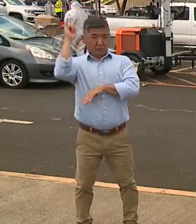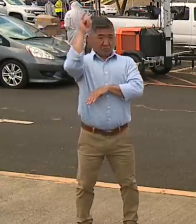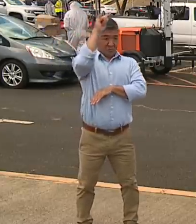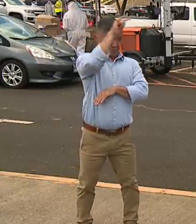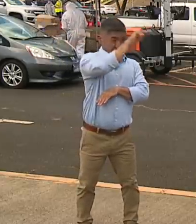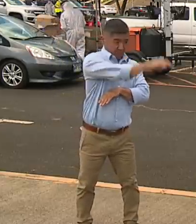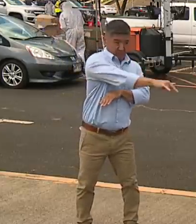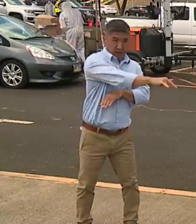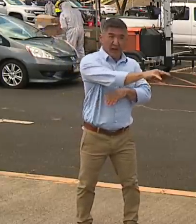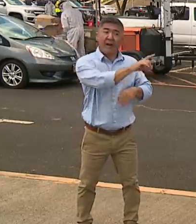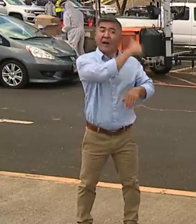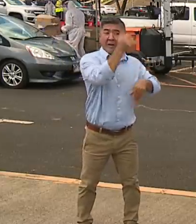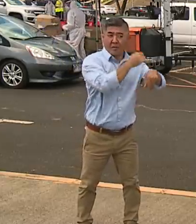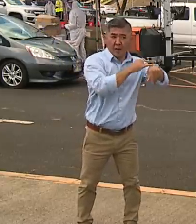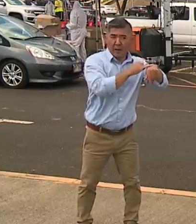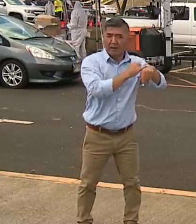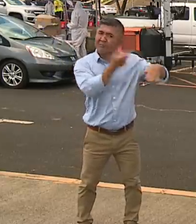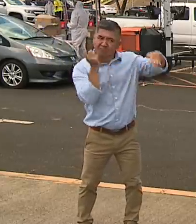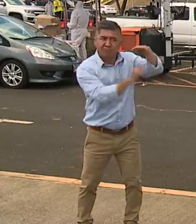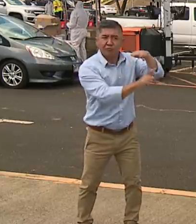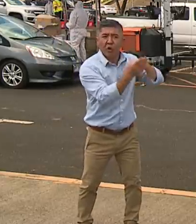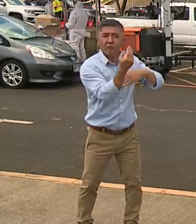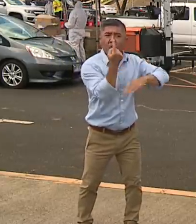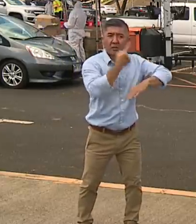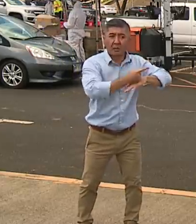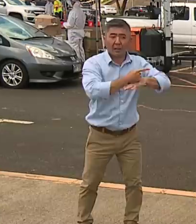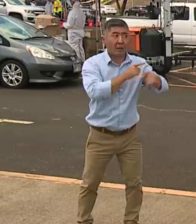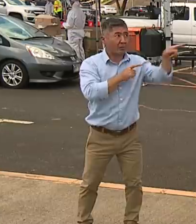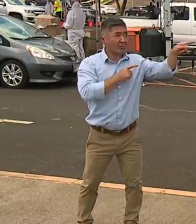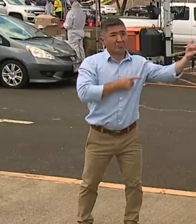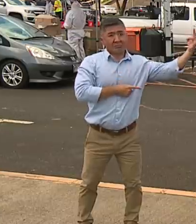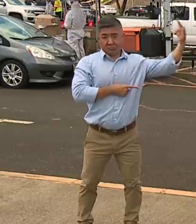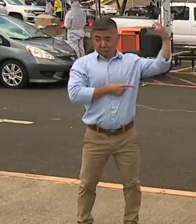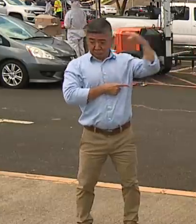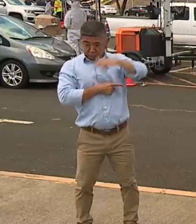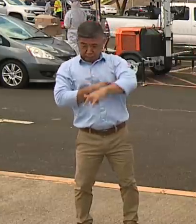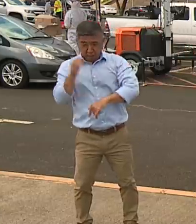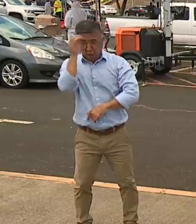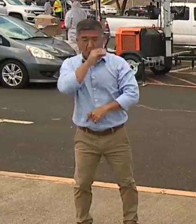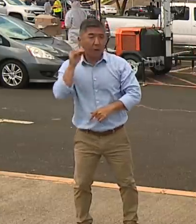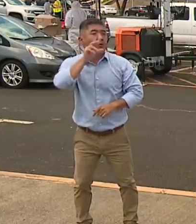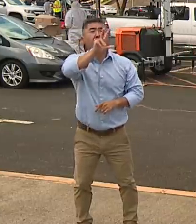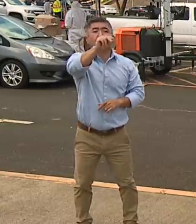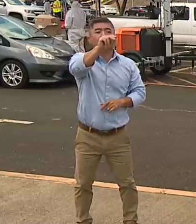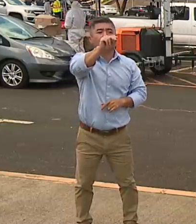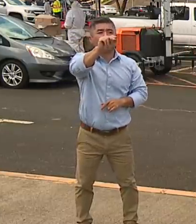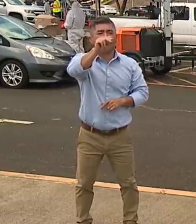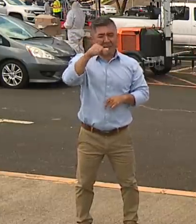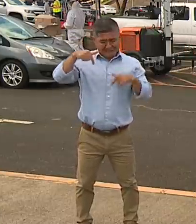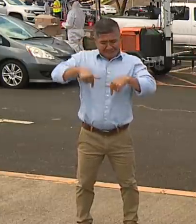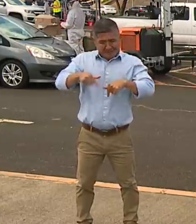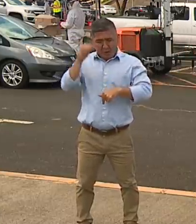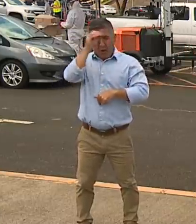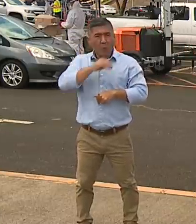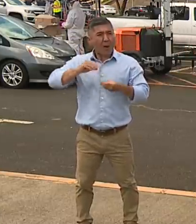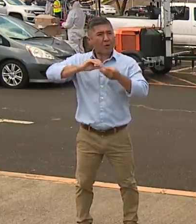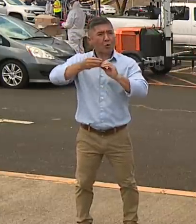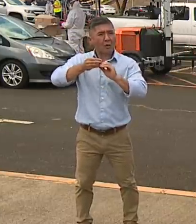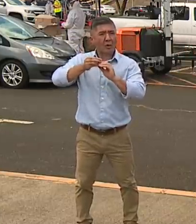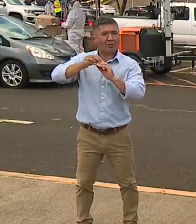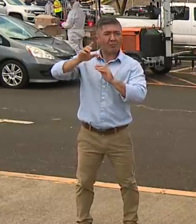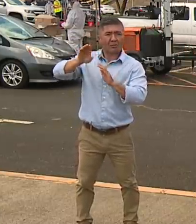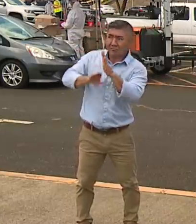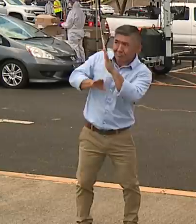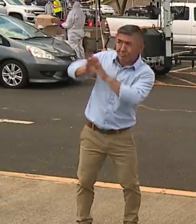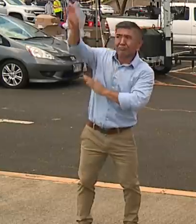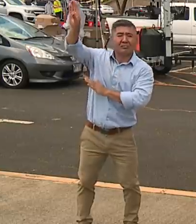not for those coming here. And part of the reason is we have the caseload that concerns our neighbor island friends and family, and